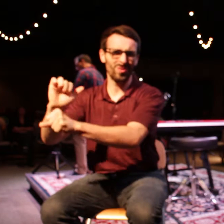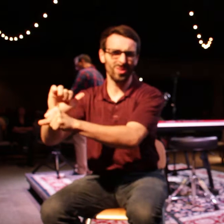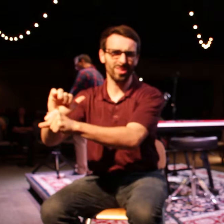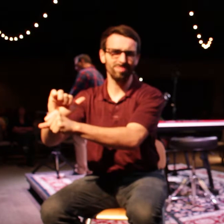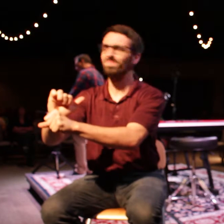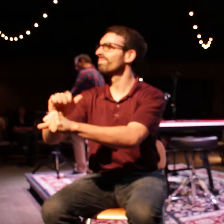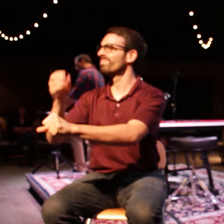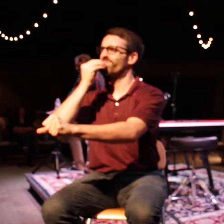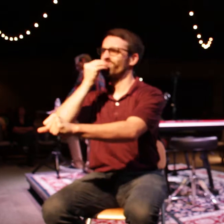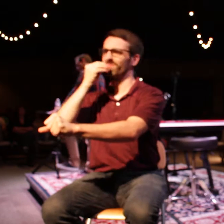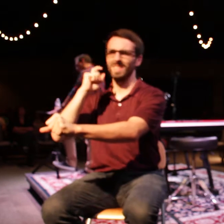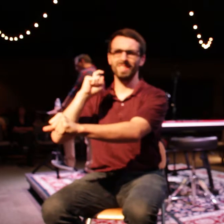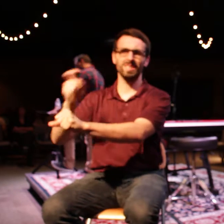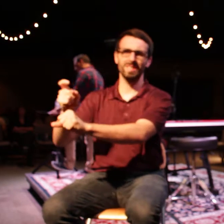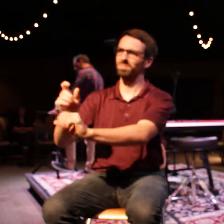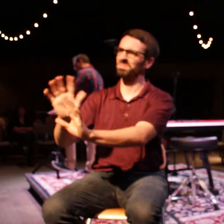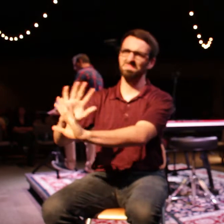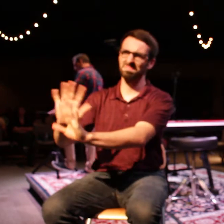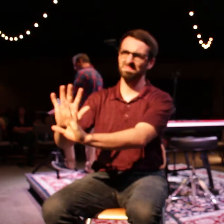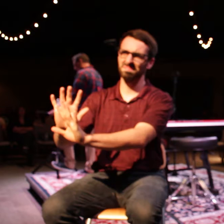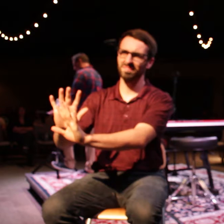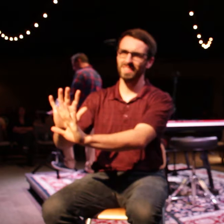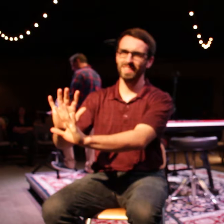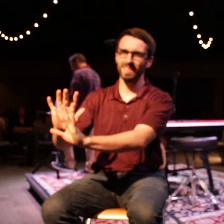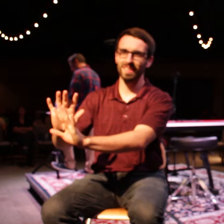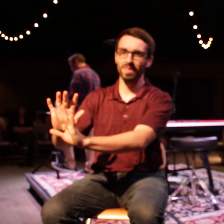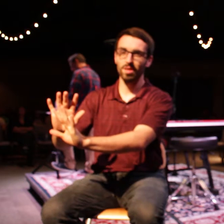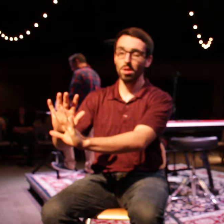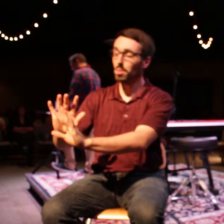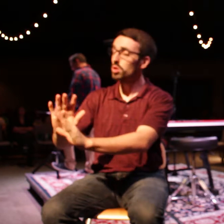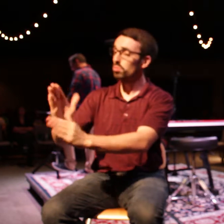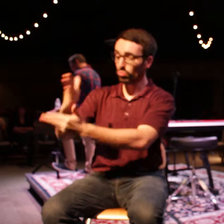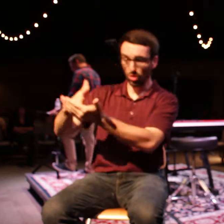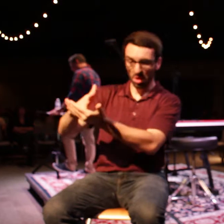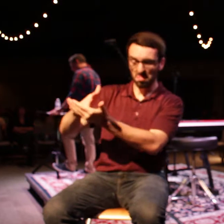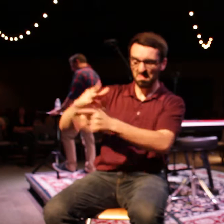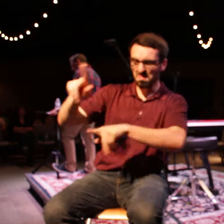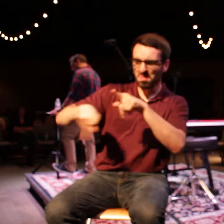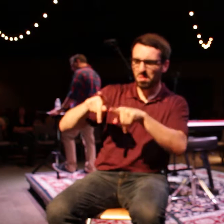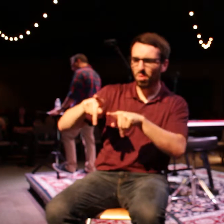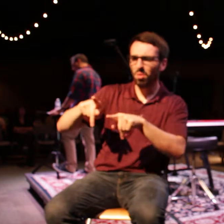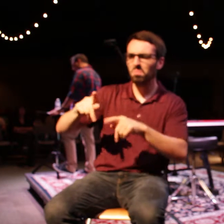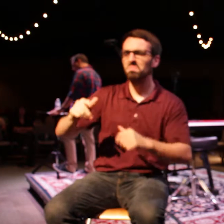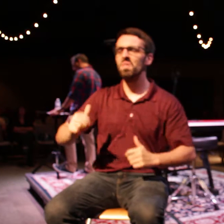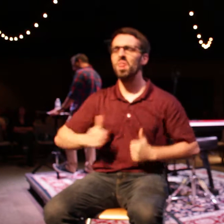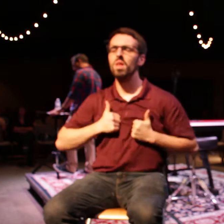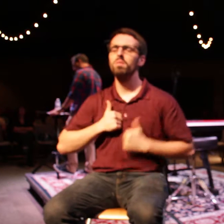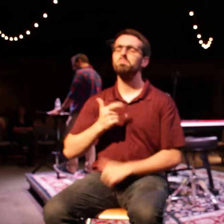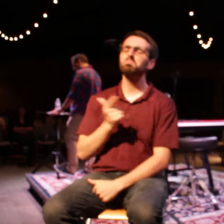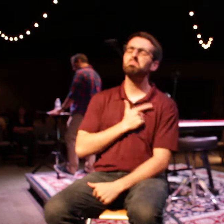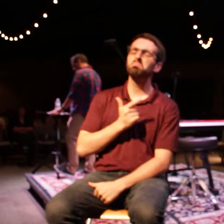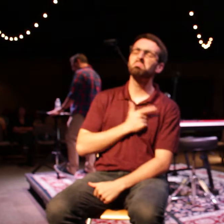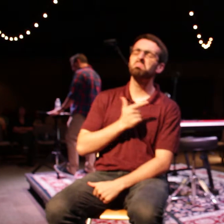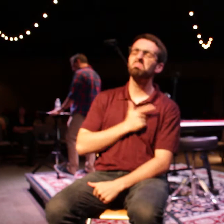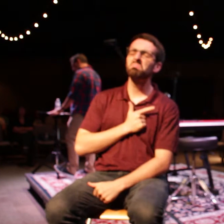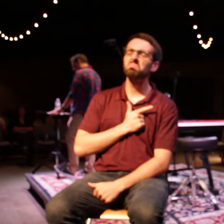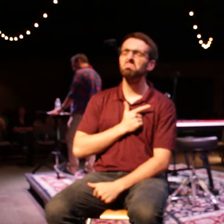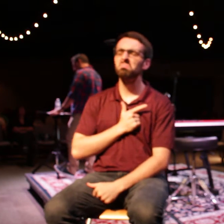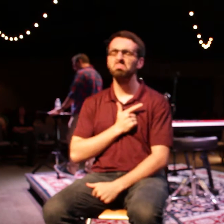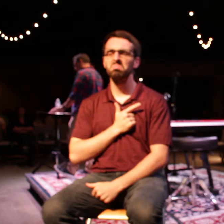Yet we hear that some of you are living idle lives, refusing to work and meddling in other people's business. We